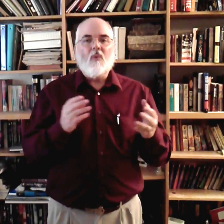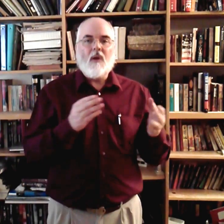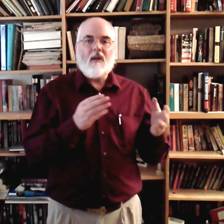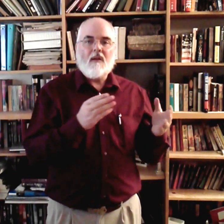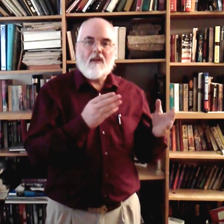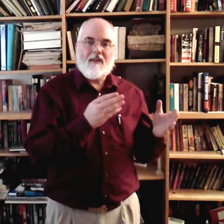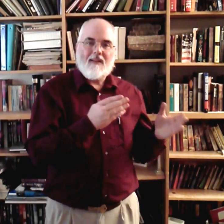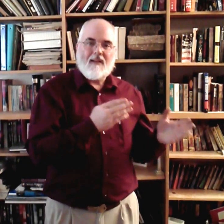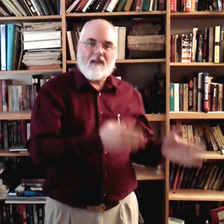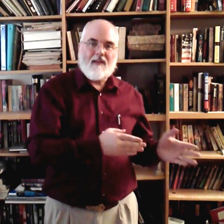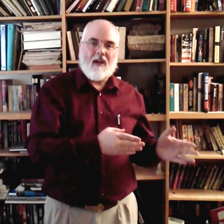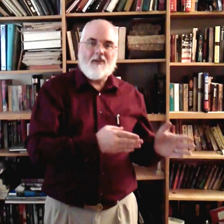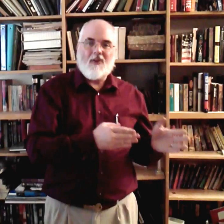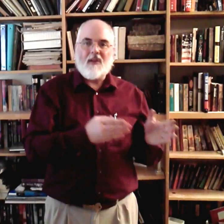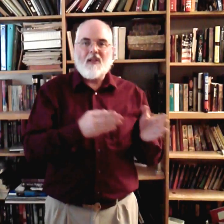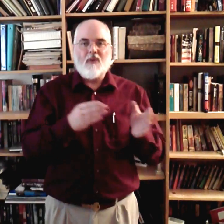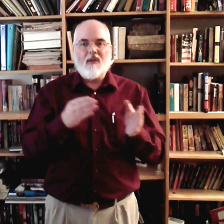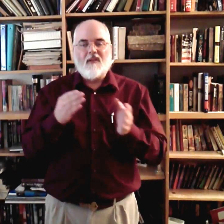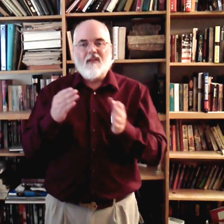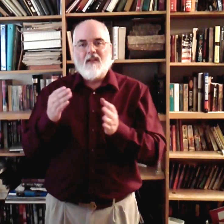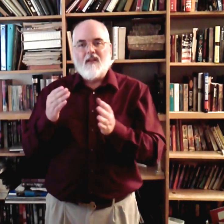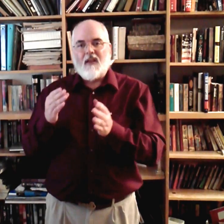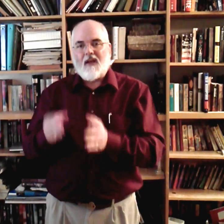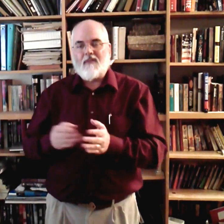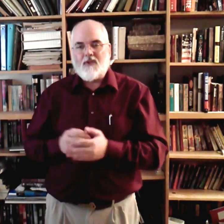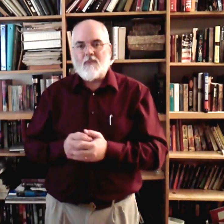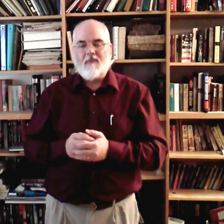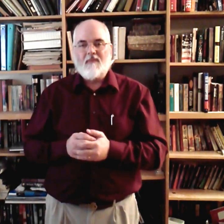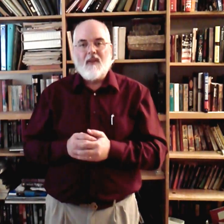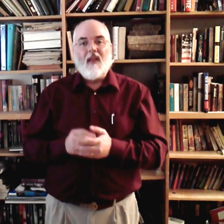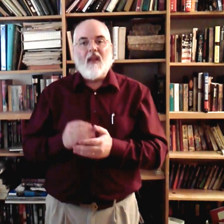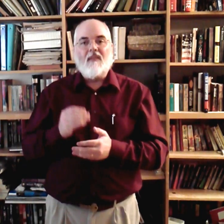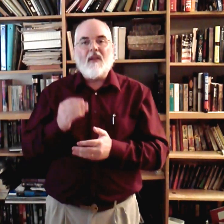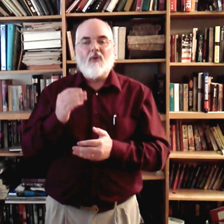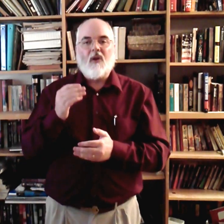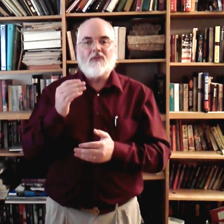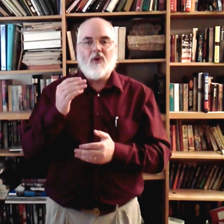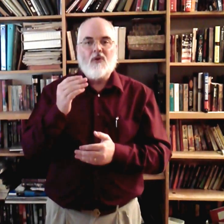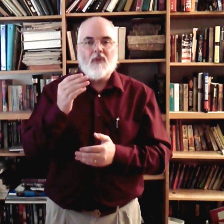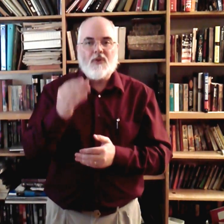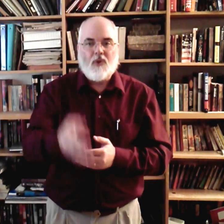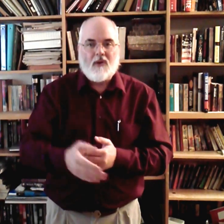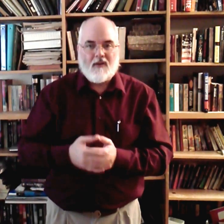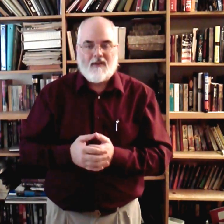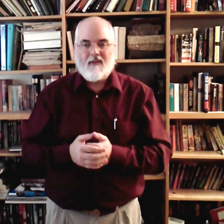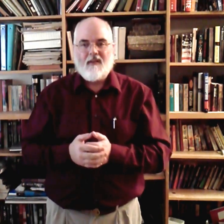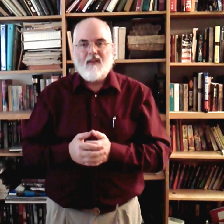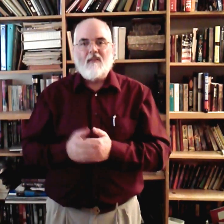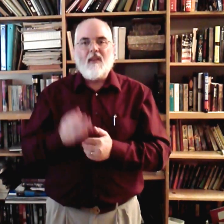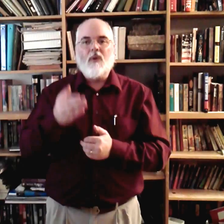When. God took Israel. Out of Egypt. And they crossed over the Jordan. They